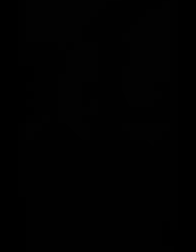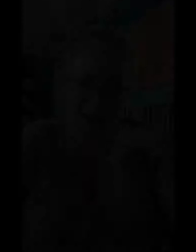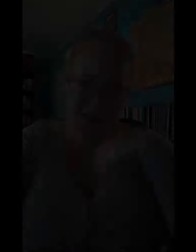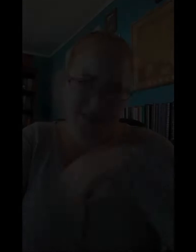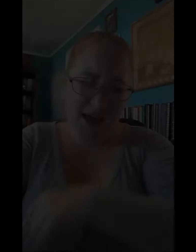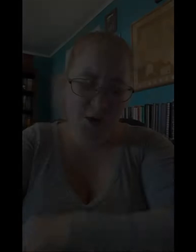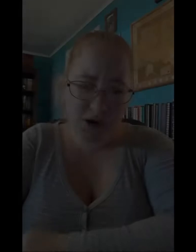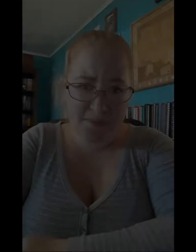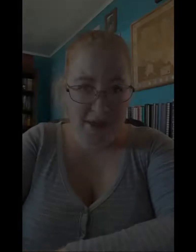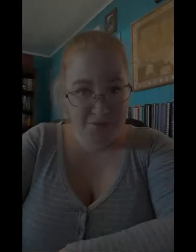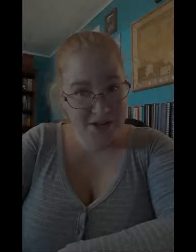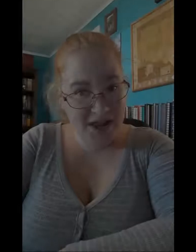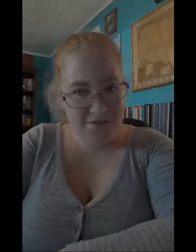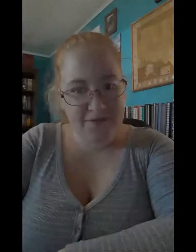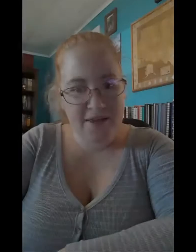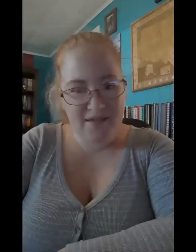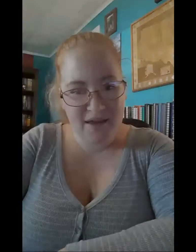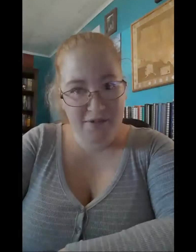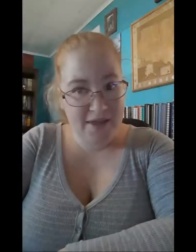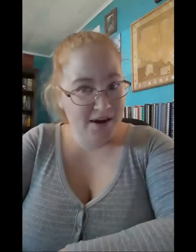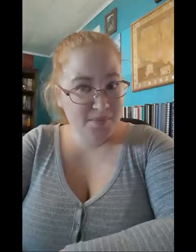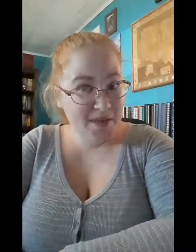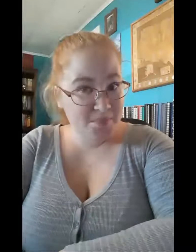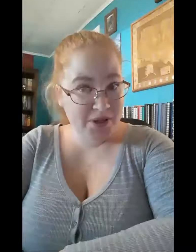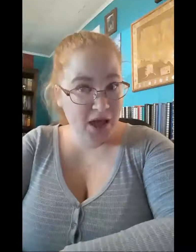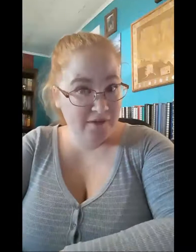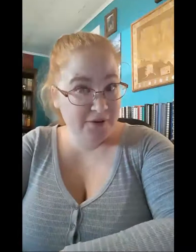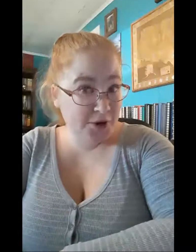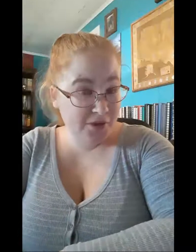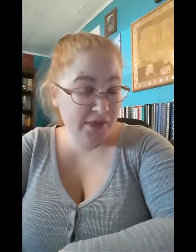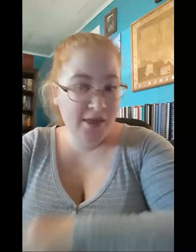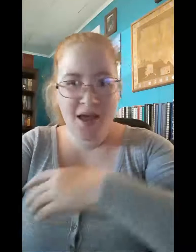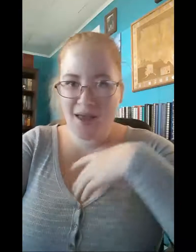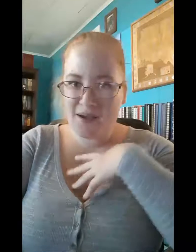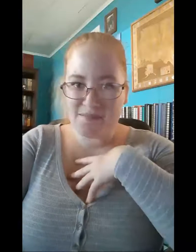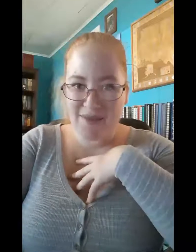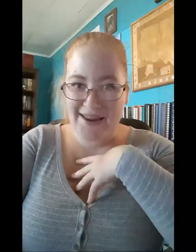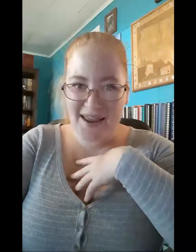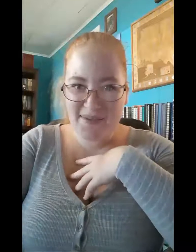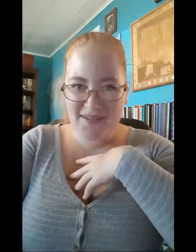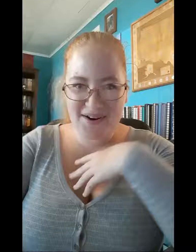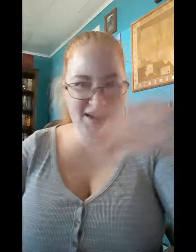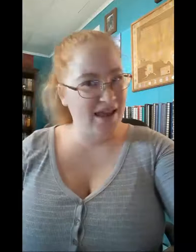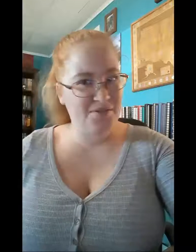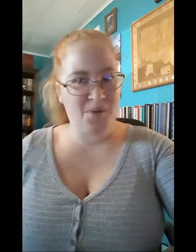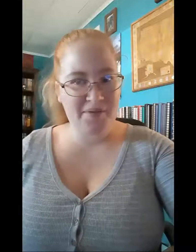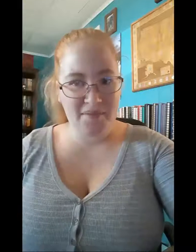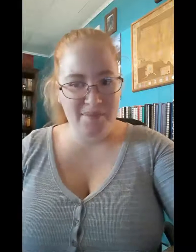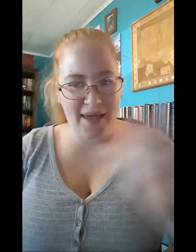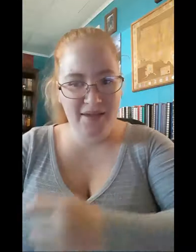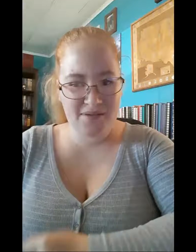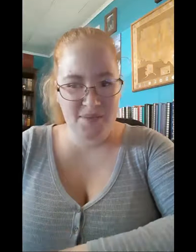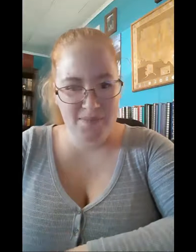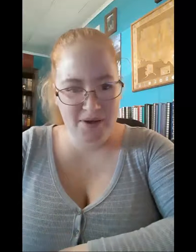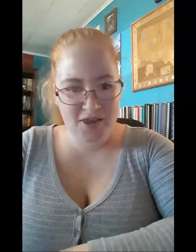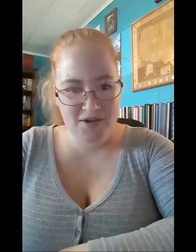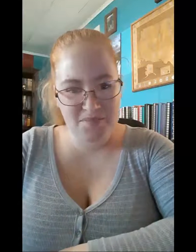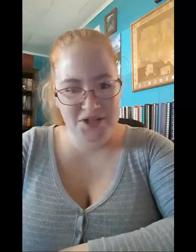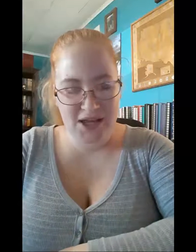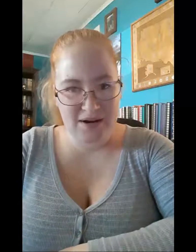And how are my reading friends out there, people of Earth? My name is Erin, and welcome back to my BookTube channel.